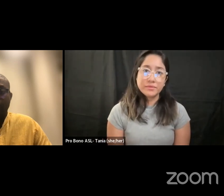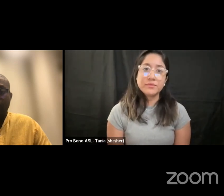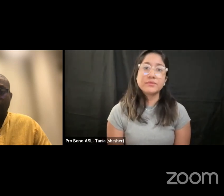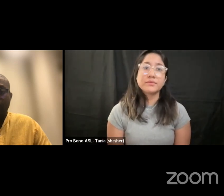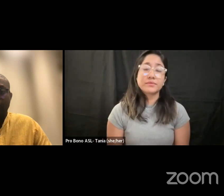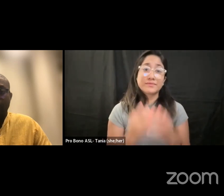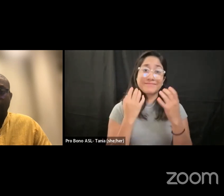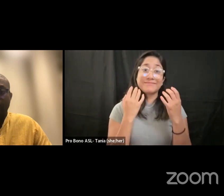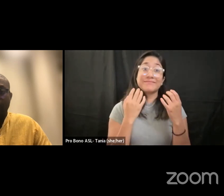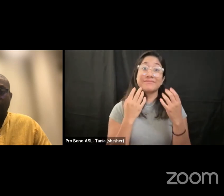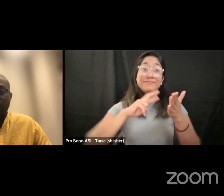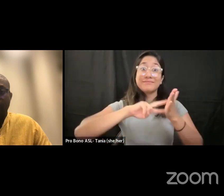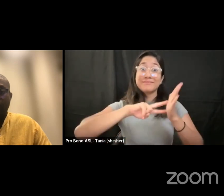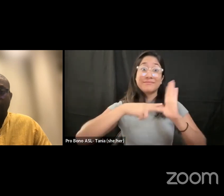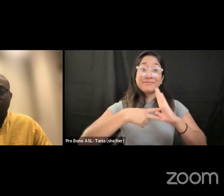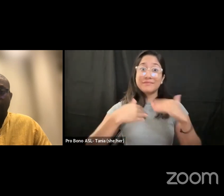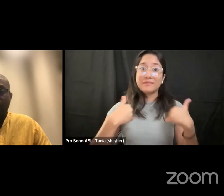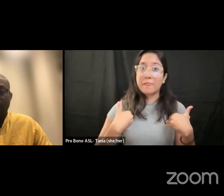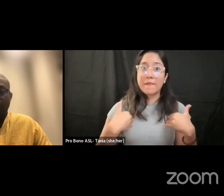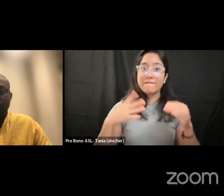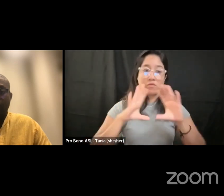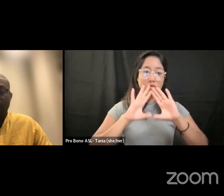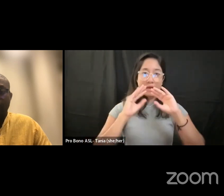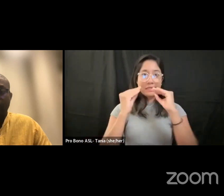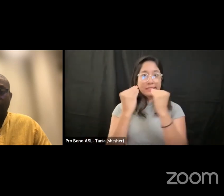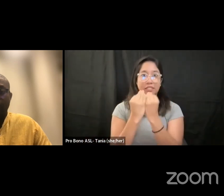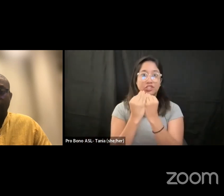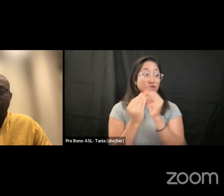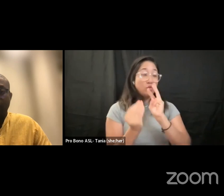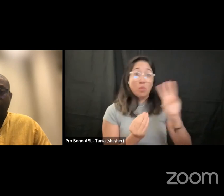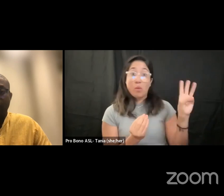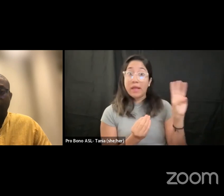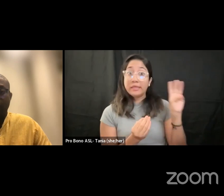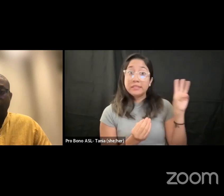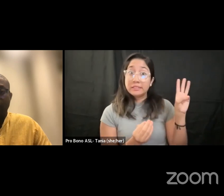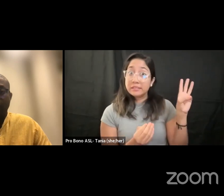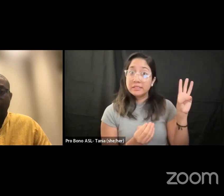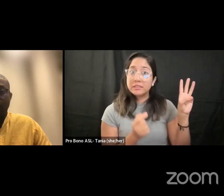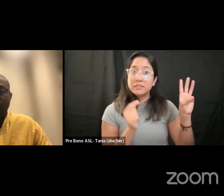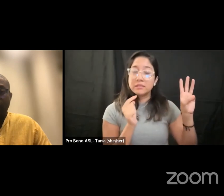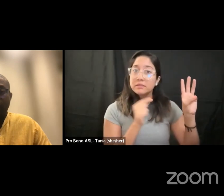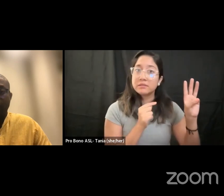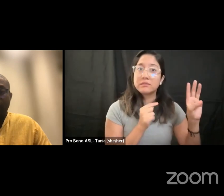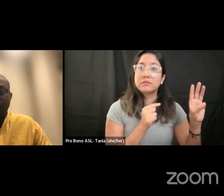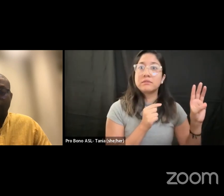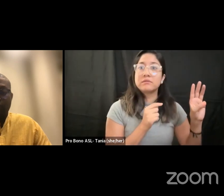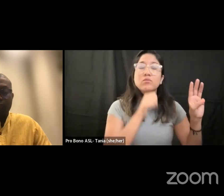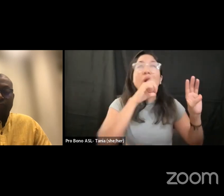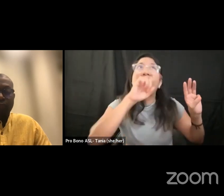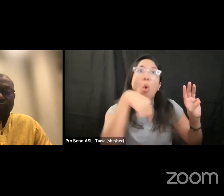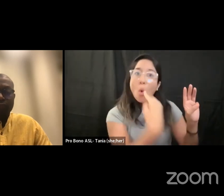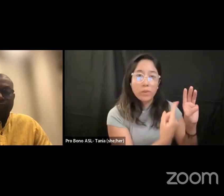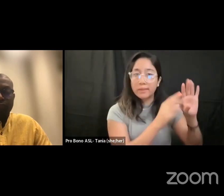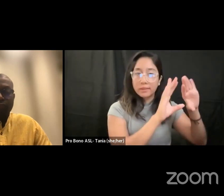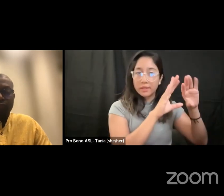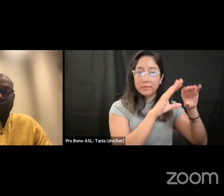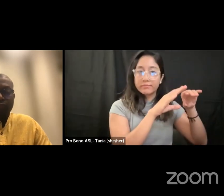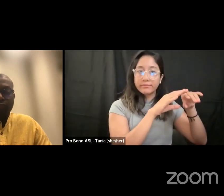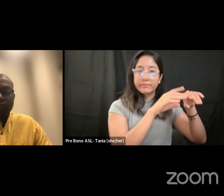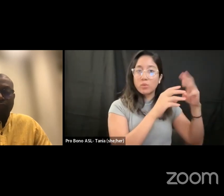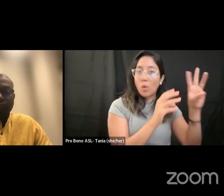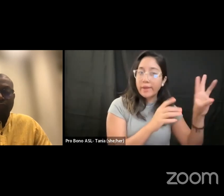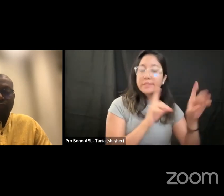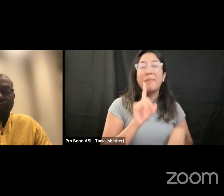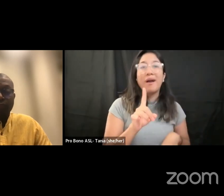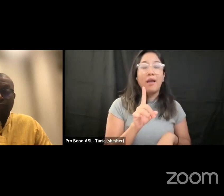where organizations in the west um put not just in the west but for this um